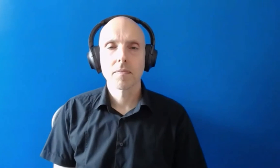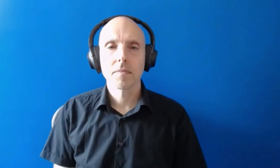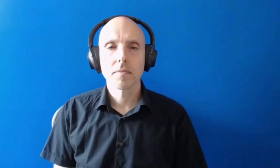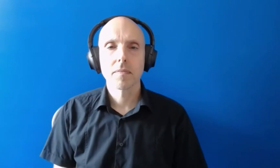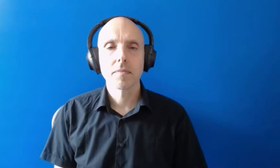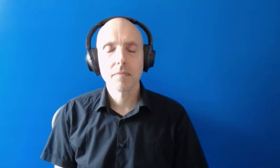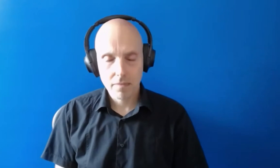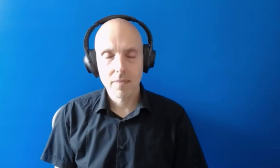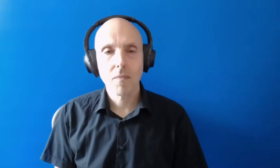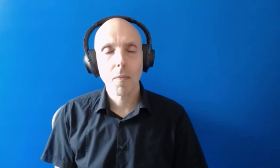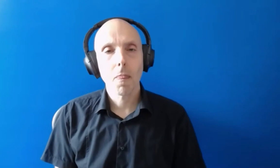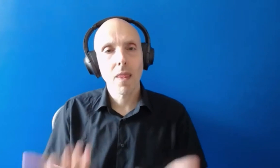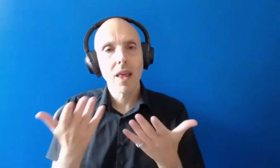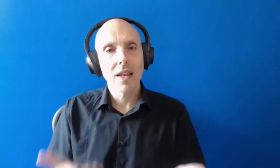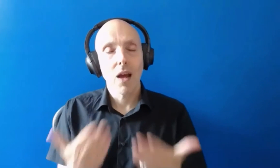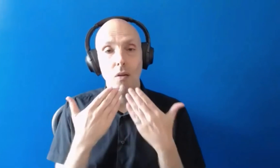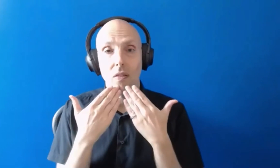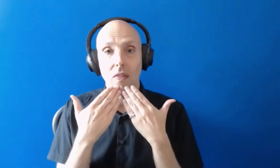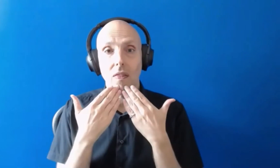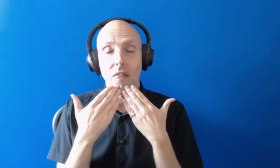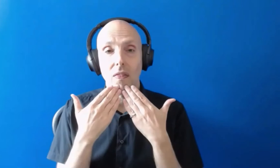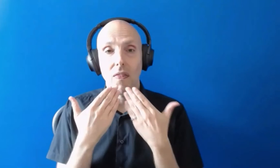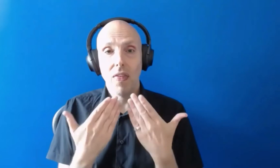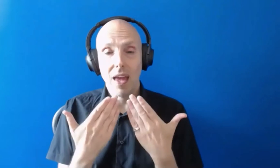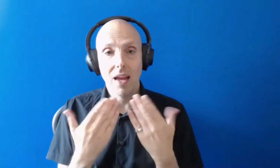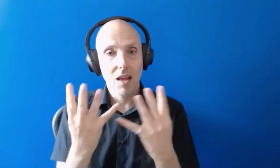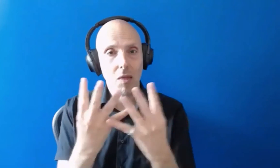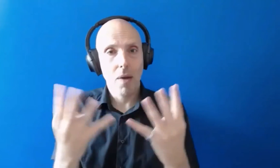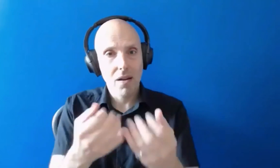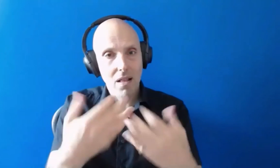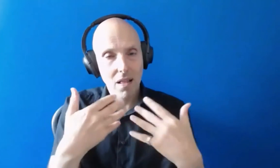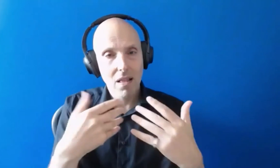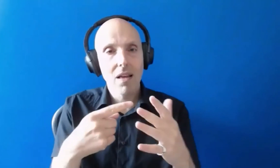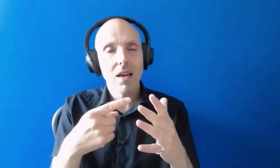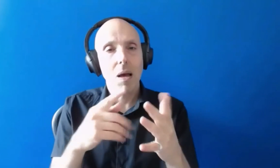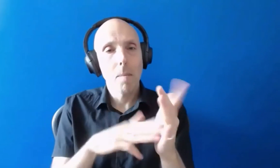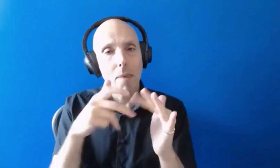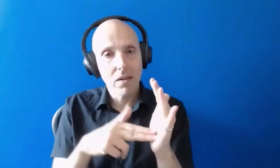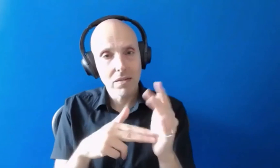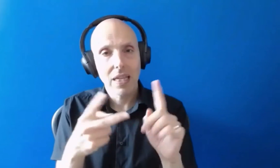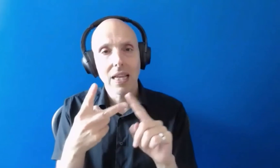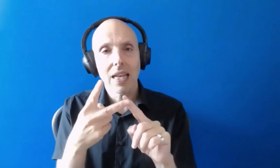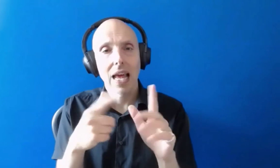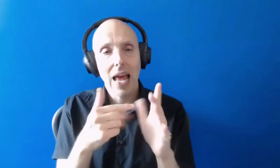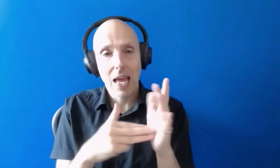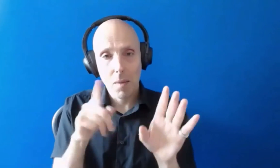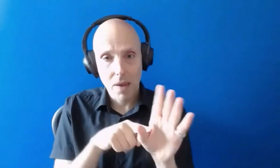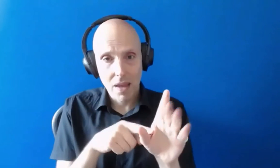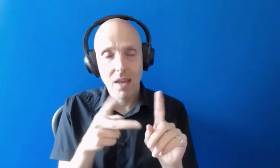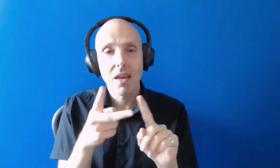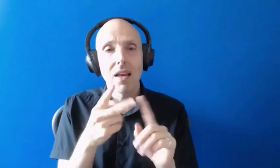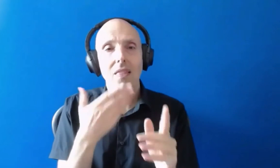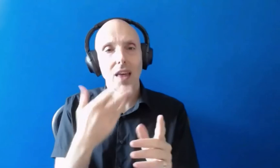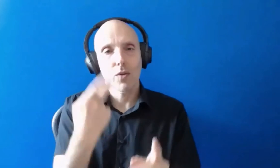just like to take this time then to thank you thanks i'll thank our panelists they thank martin and amy thank you to our